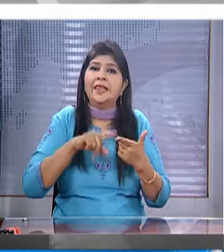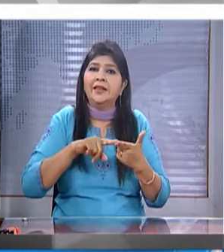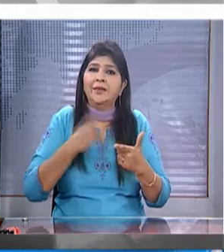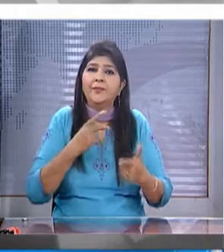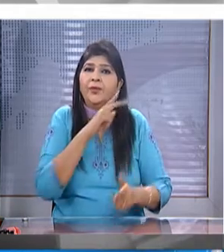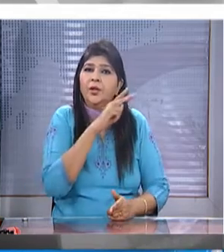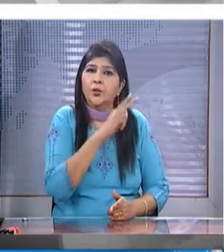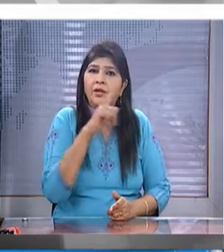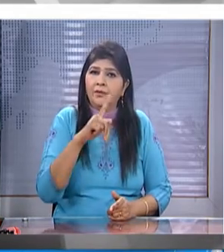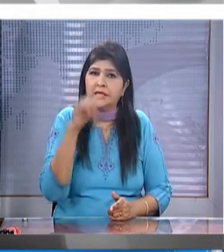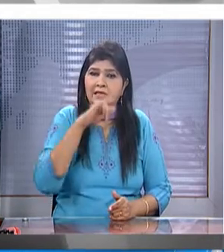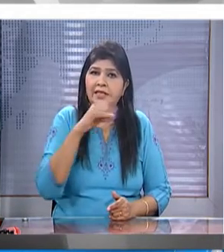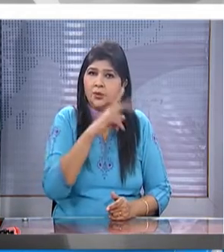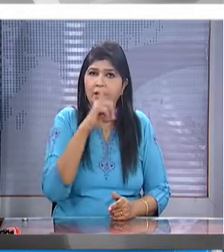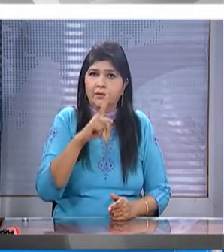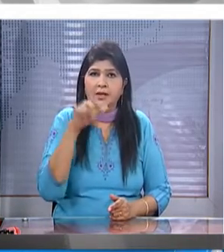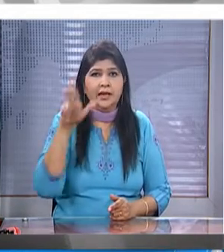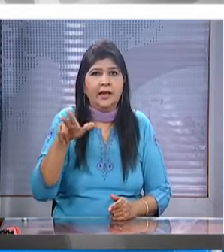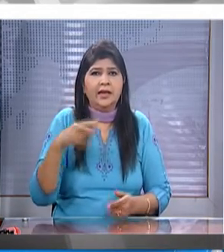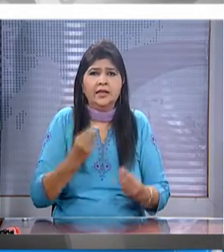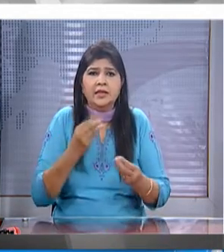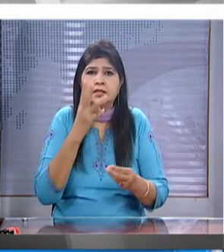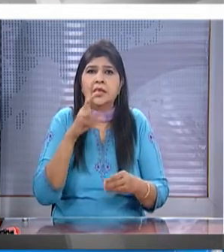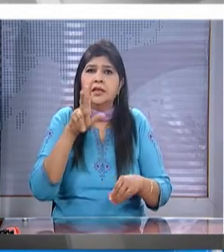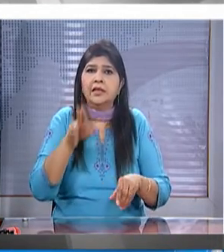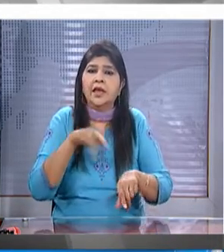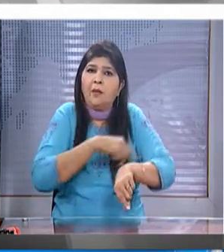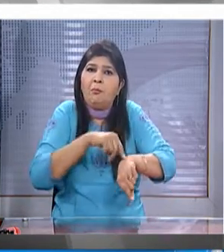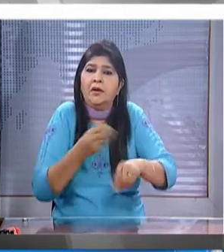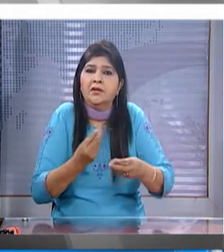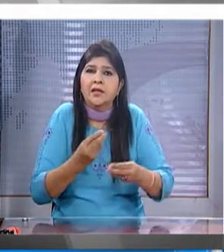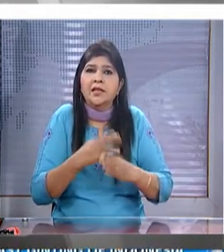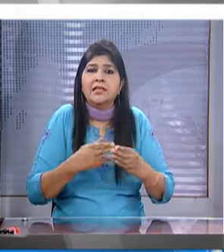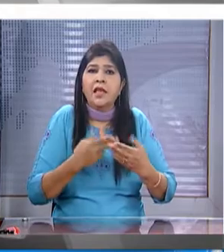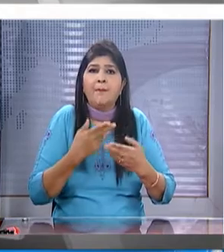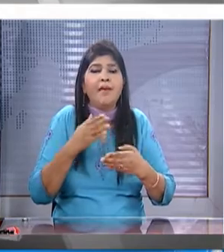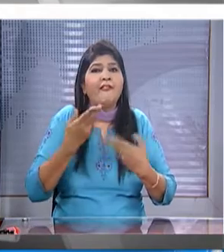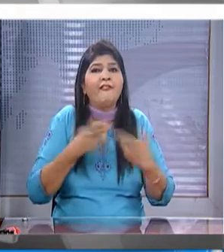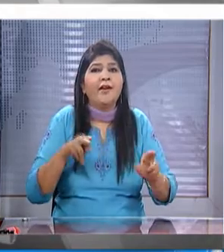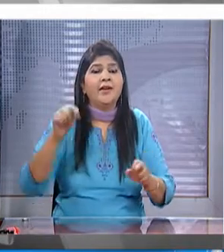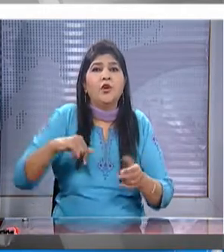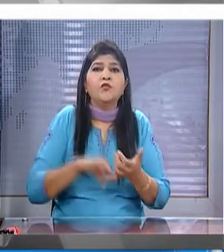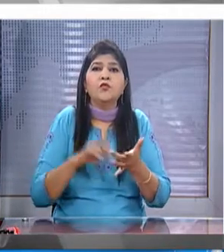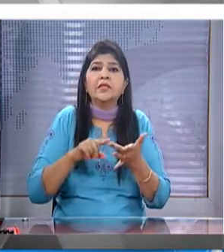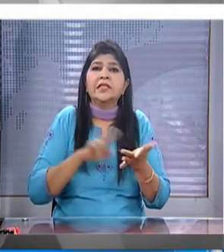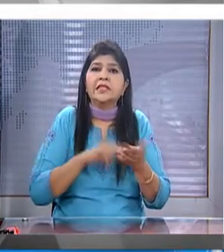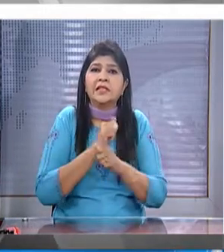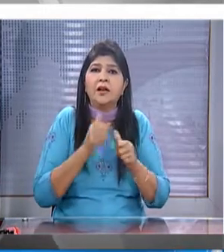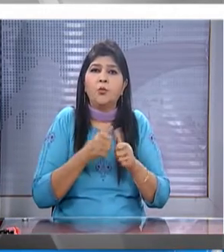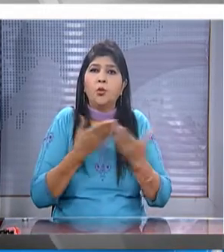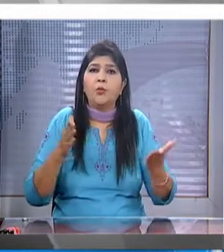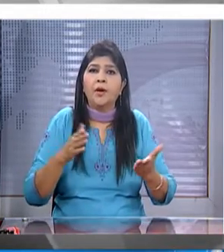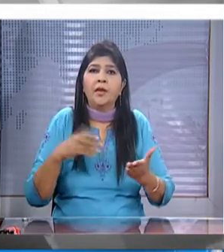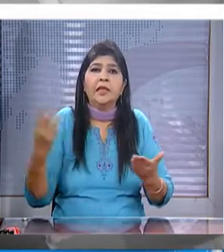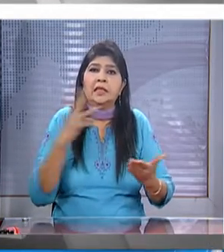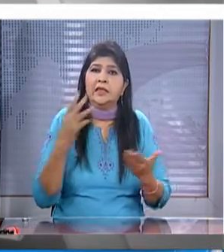21 6 21 8 in just 38 minutes in the semi-final of the singapore open praneet had played three